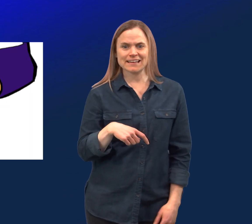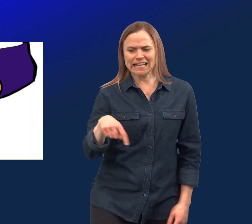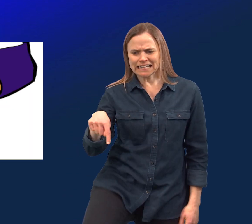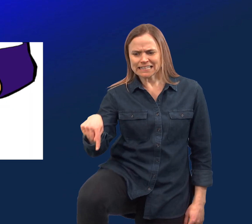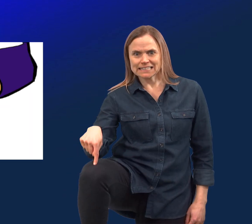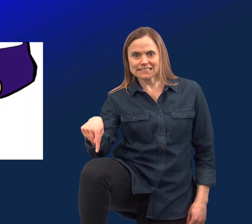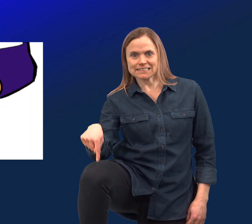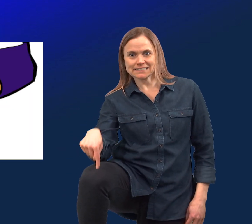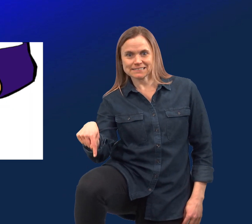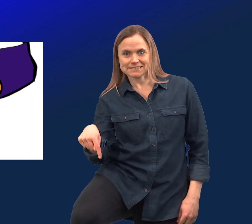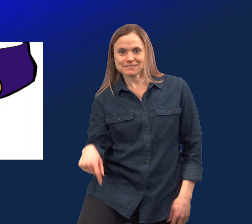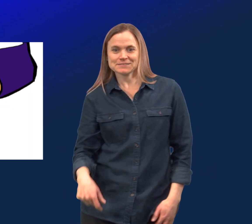Knees